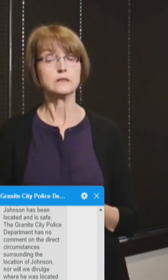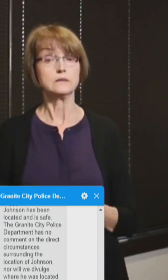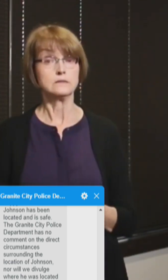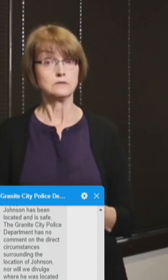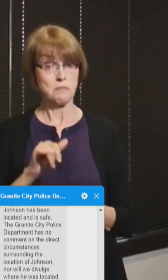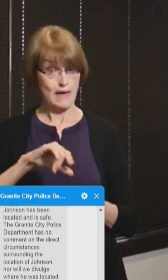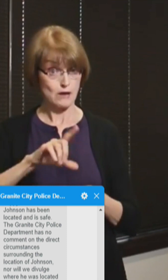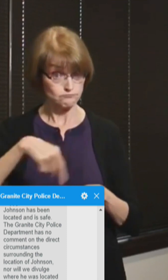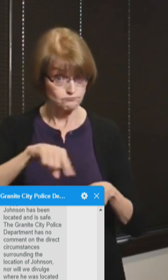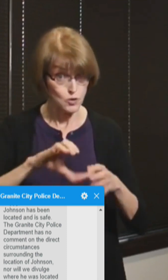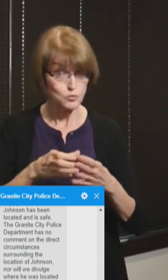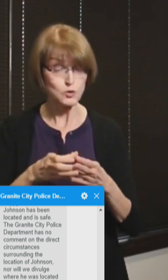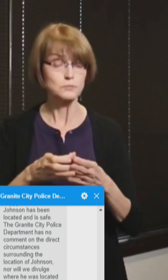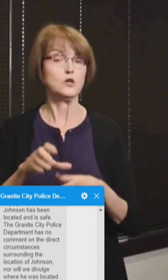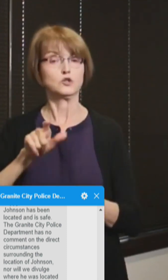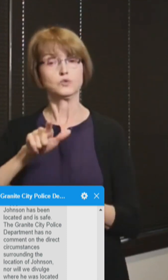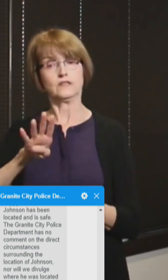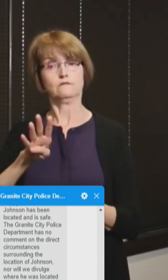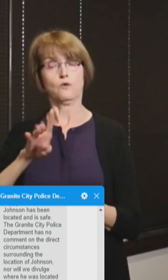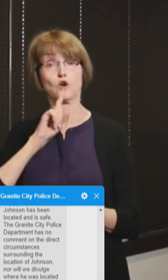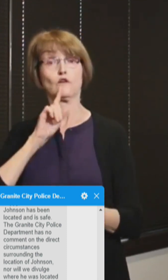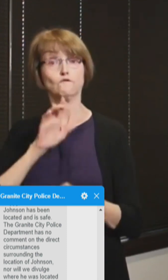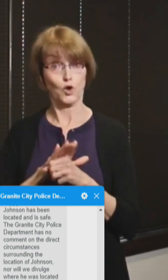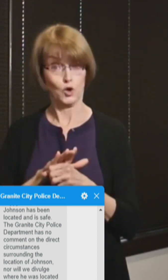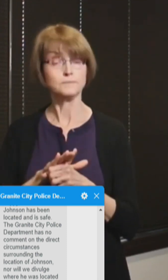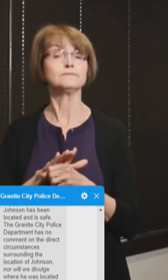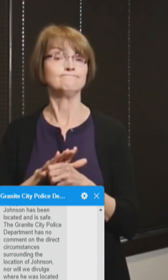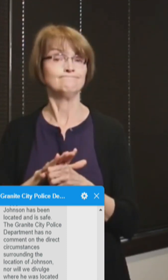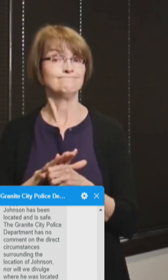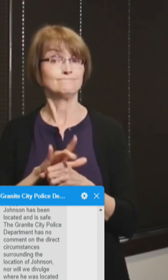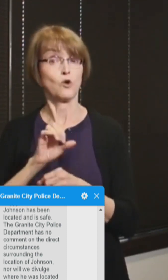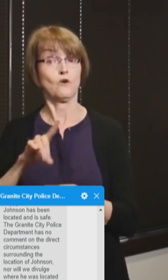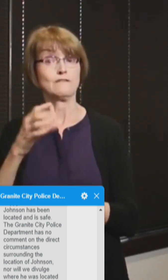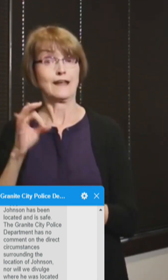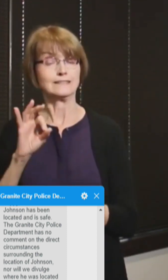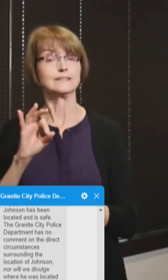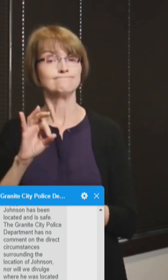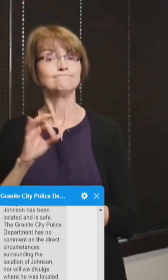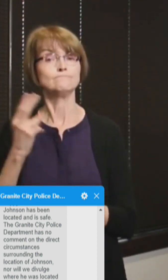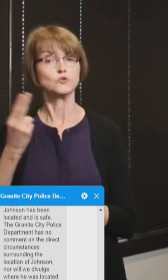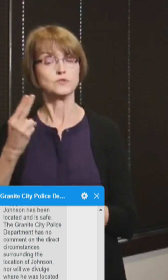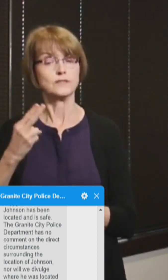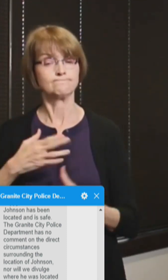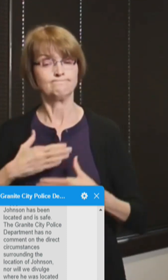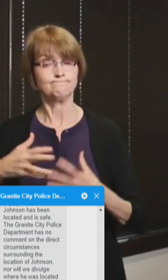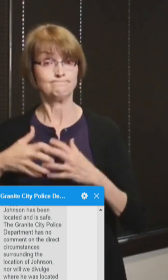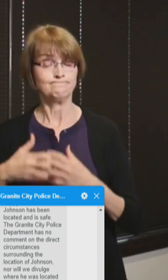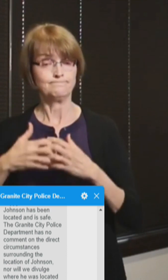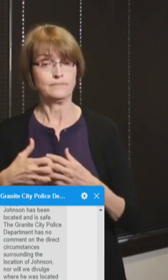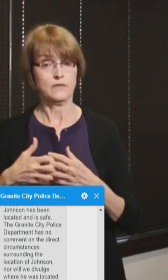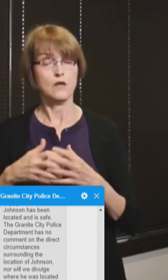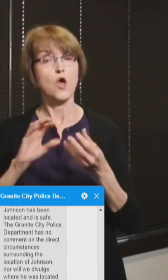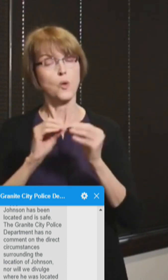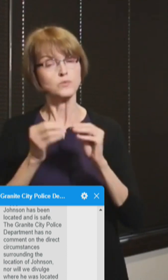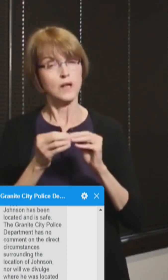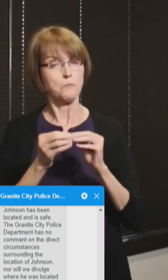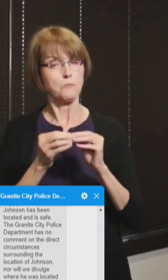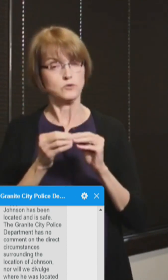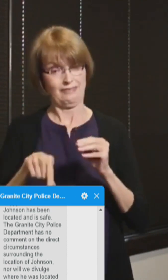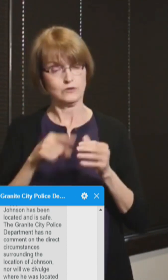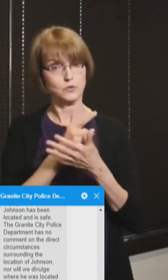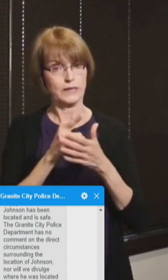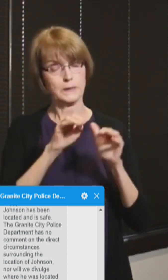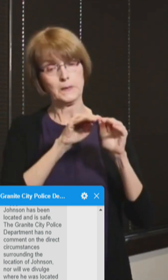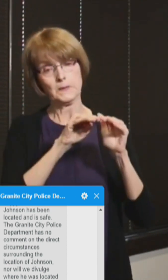And we have 24 confirmed COVID patients on ventilators. Now these numbers have remained relatively flat over the past week.